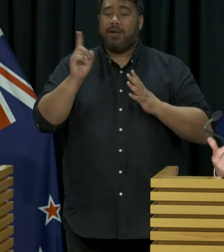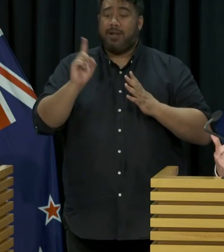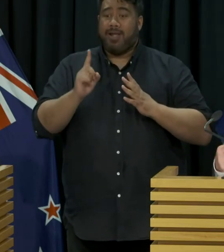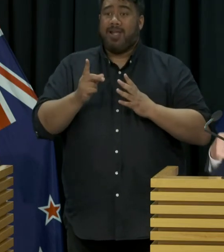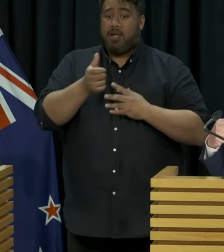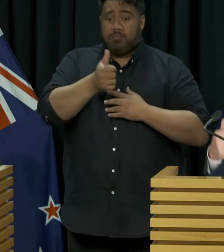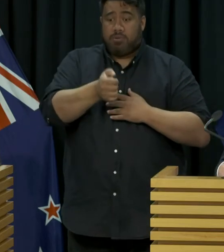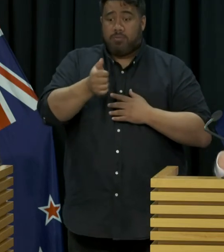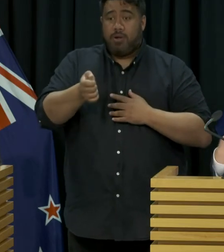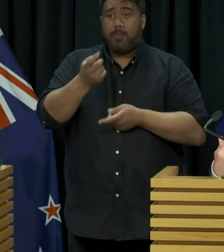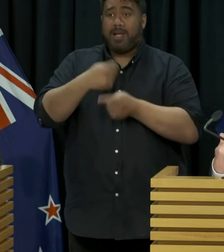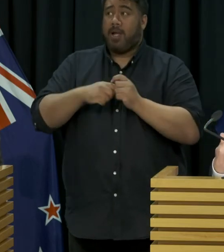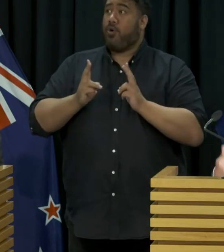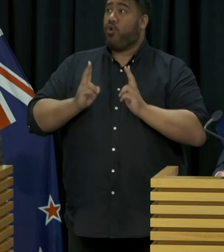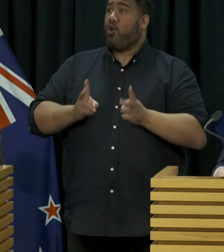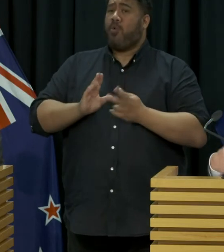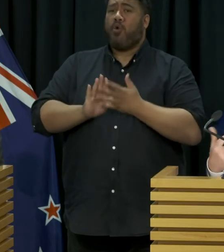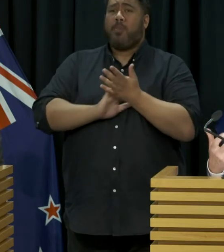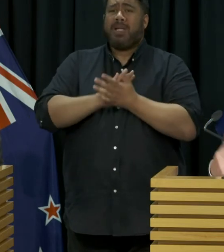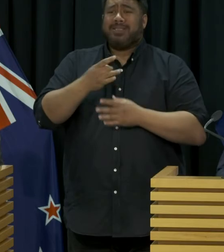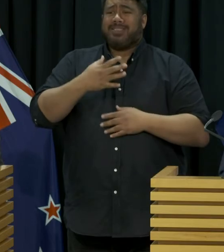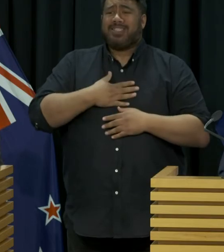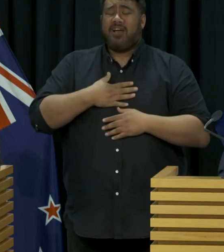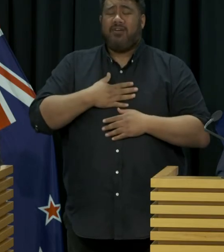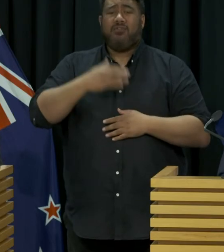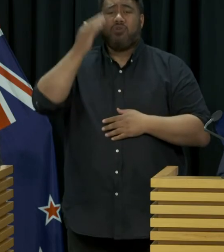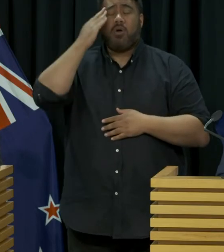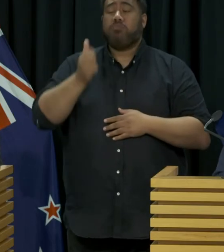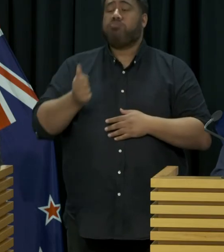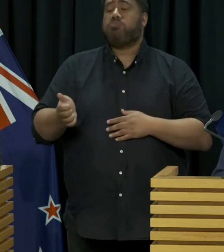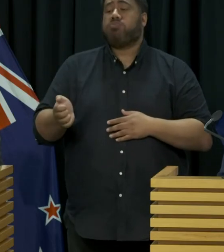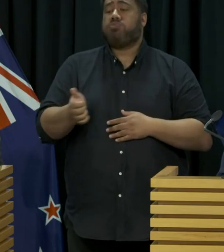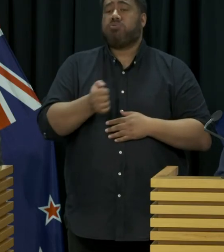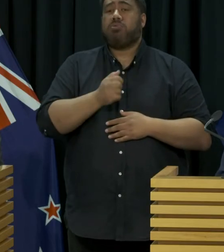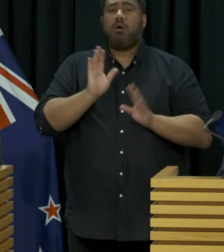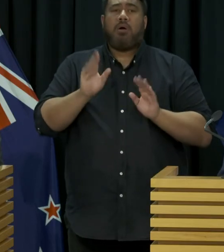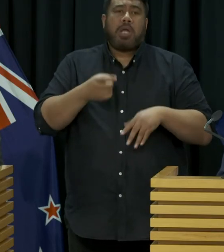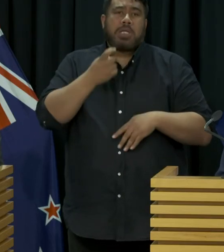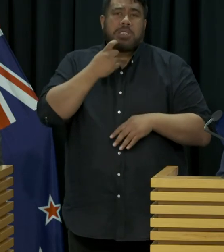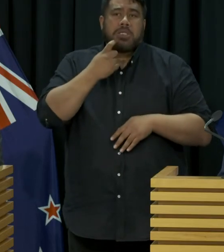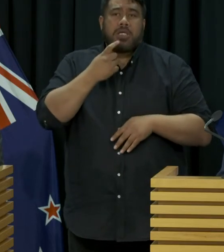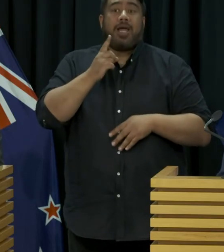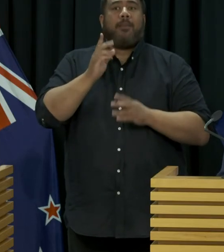routines the more likely we will be able to do it and have a safe Christmas New Year